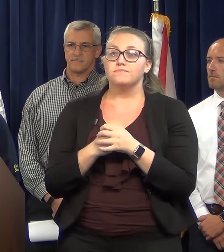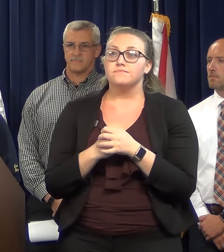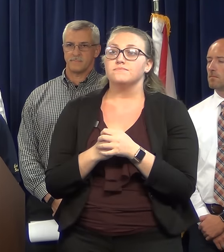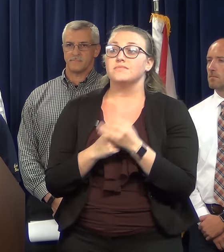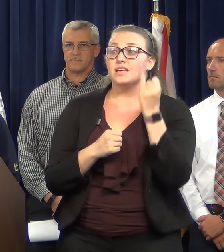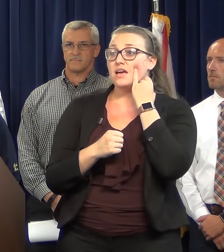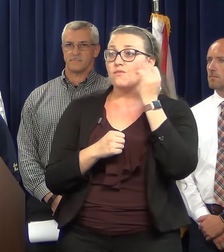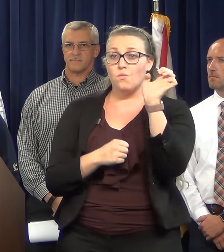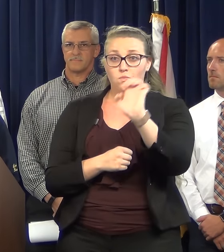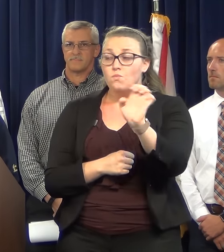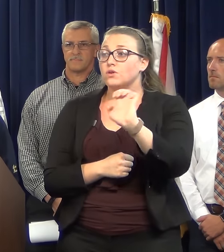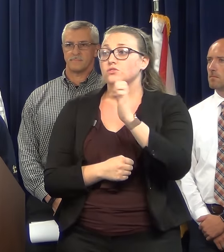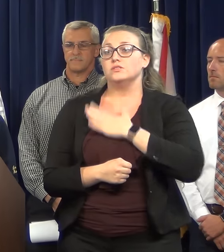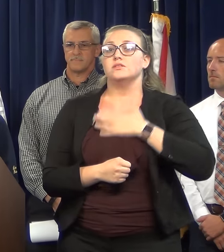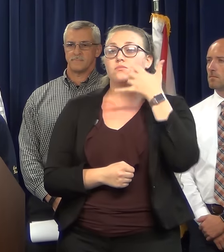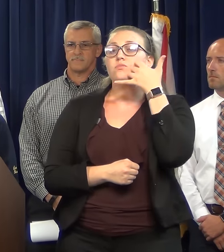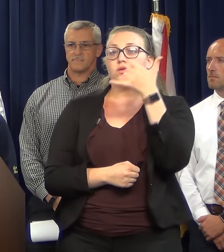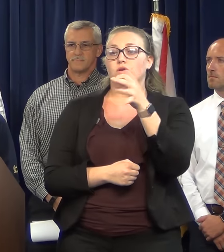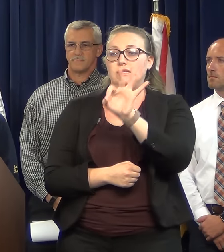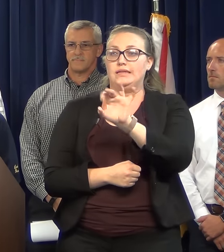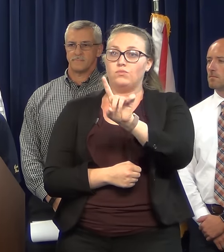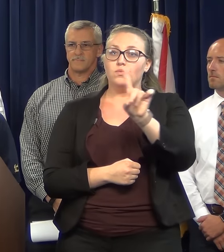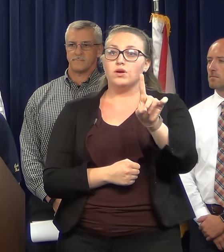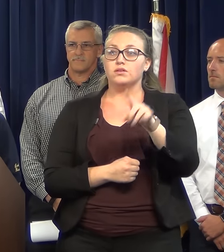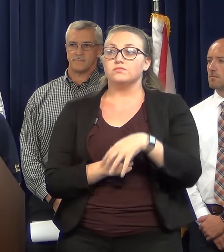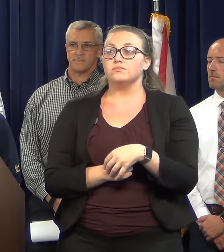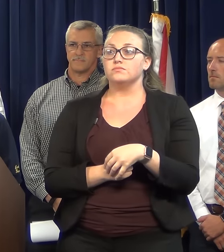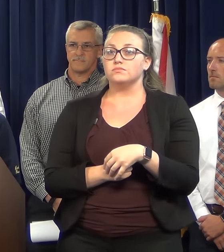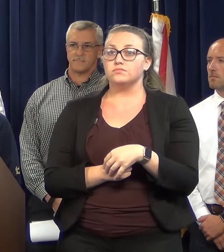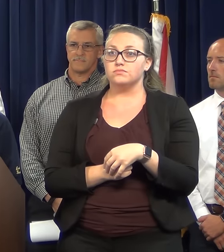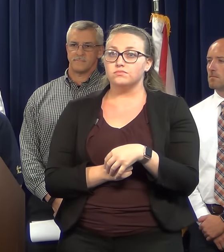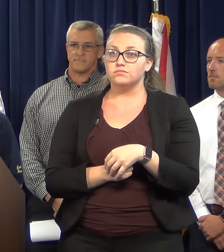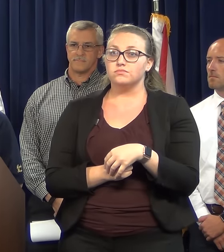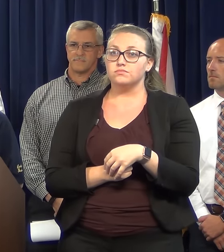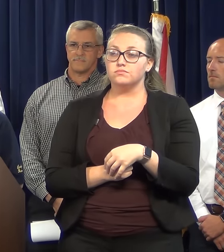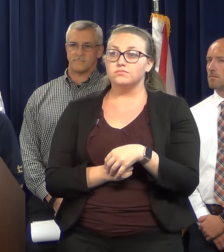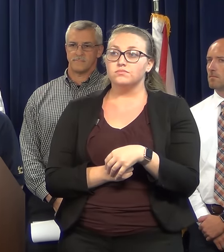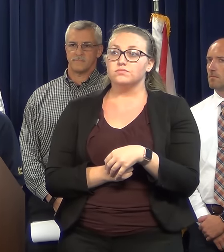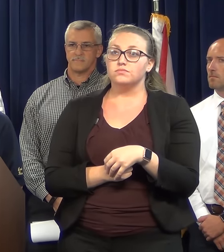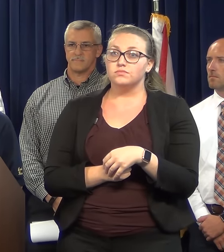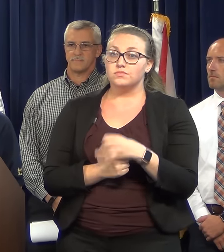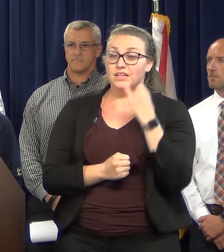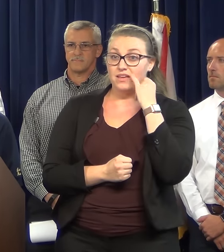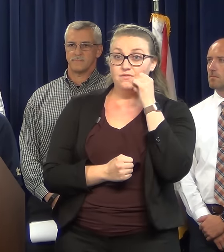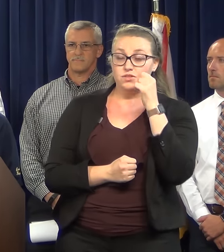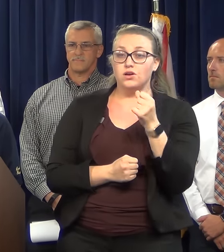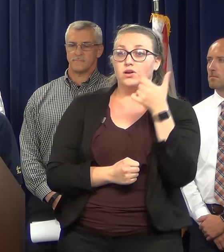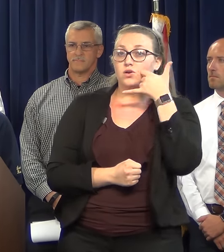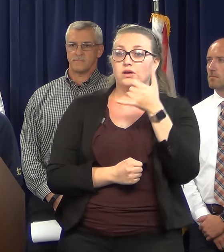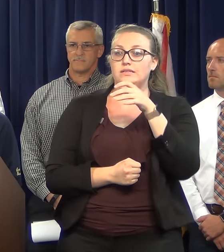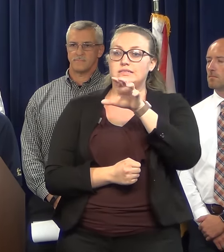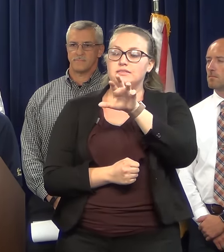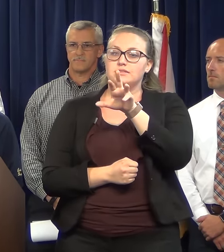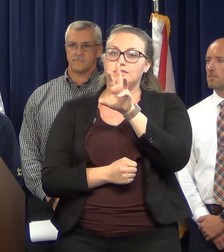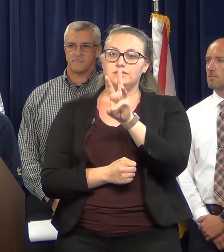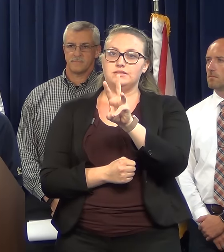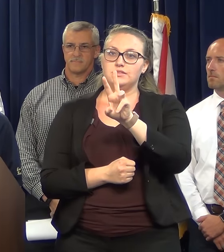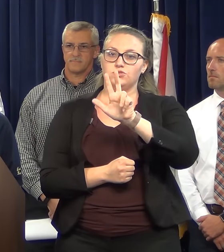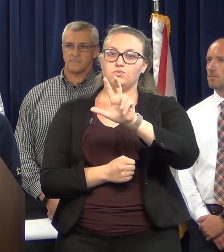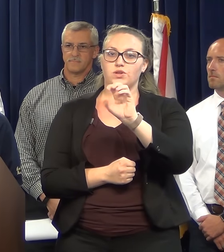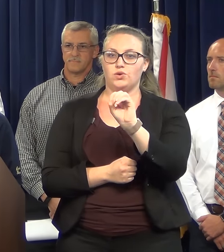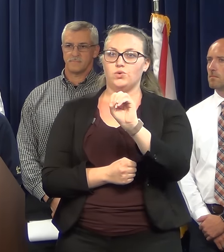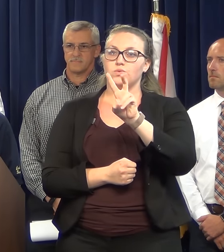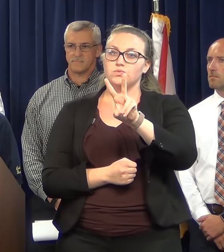if you have any emergencies, please call 911. Otherwise, we are encouraging citizens to call 630-CITY, 630